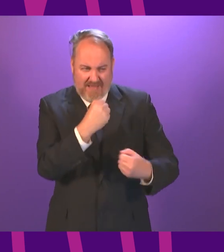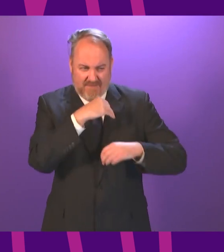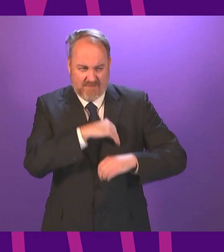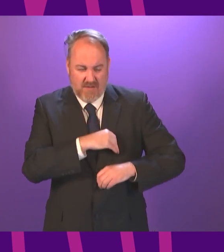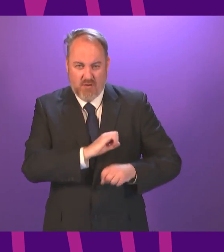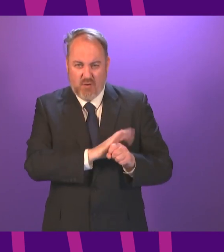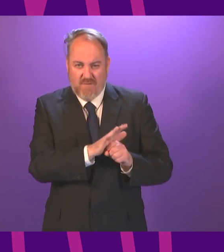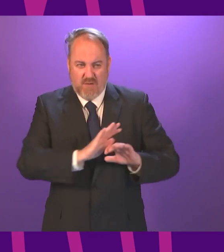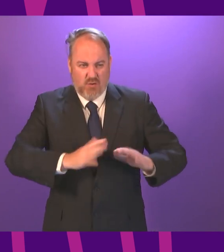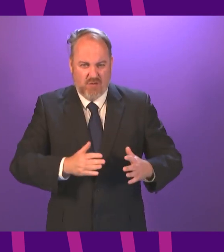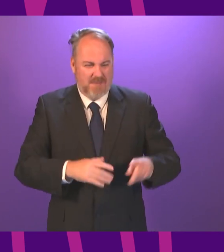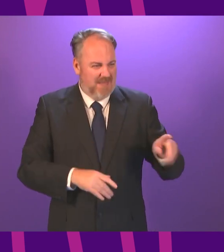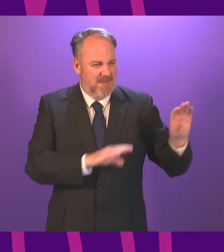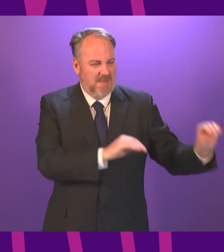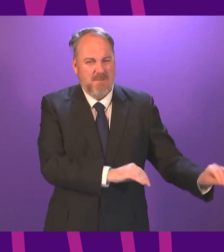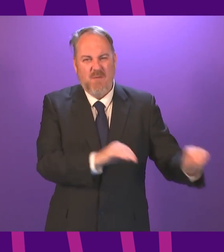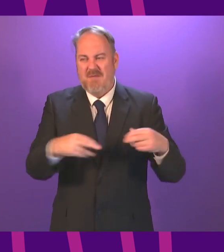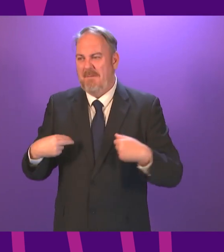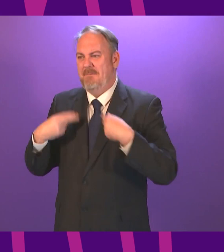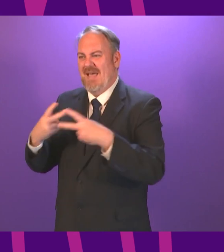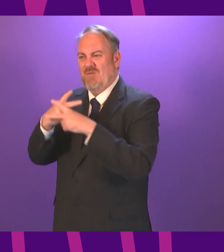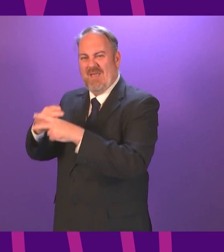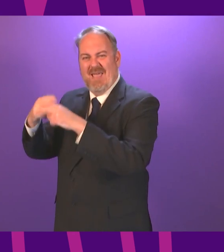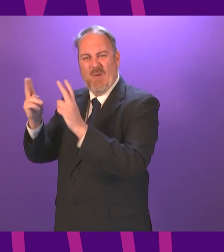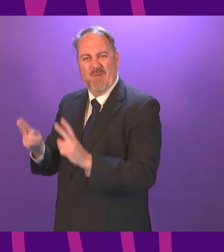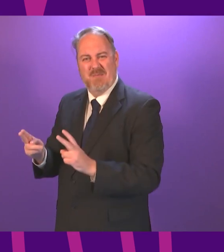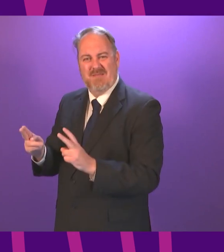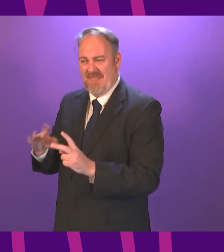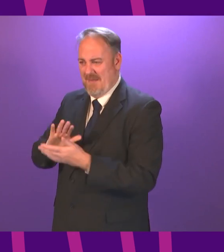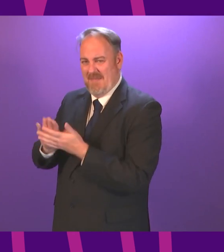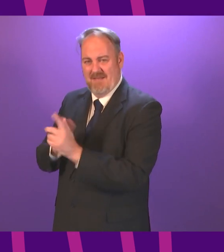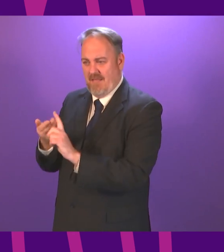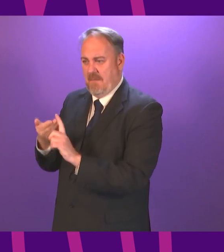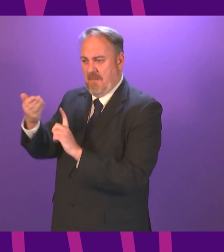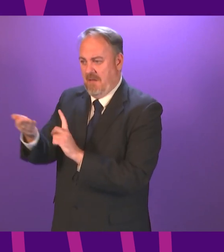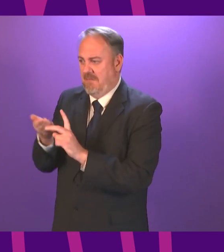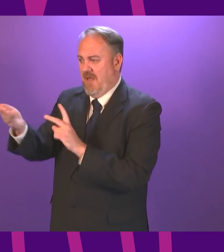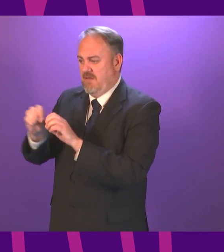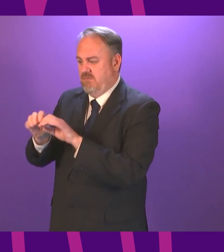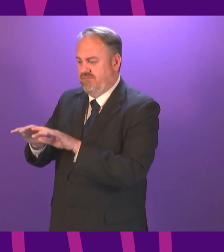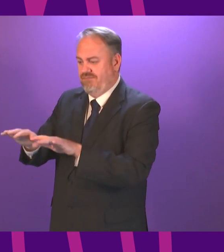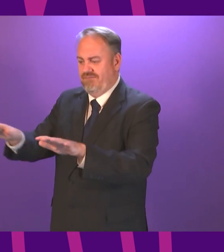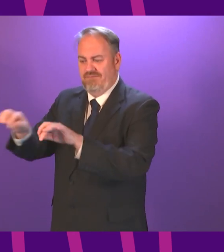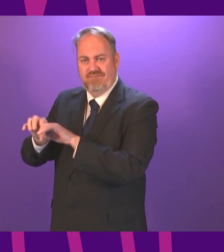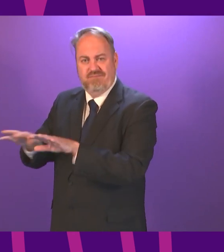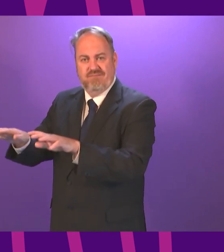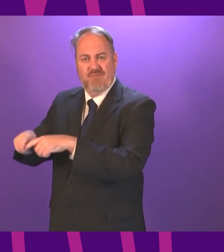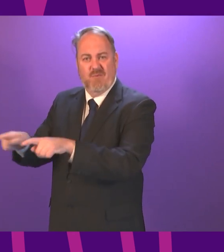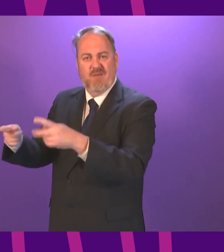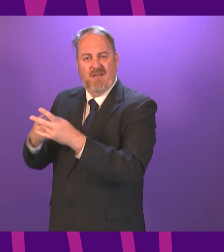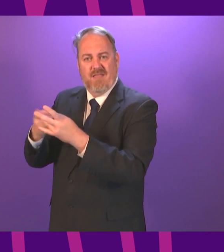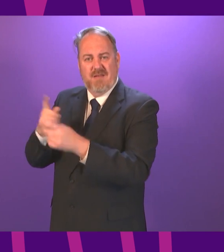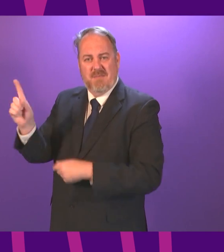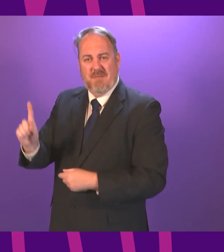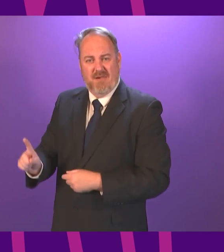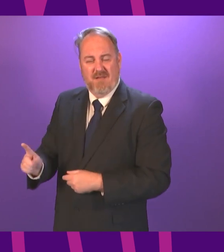tested positive into care homes that were working desperately hard to keep residents safe and to find PPE. That put a